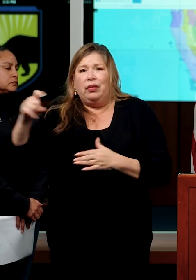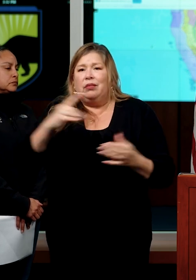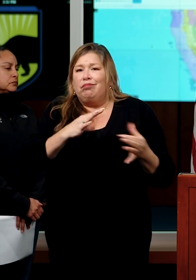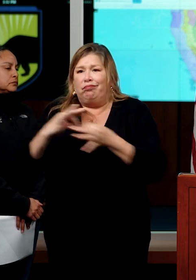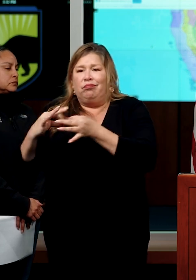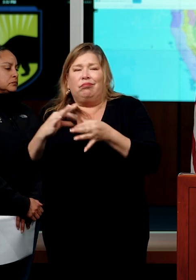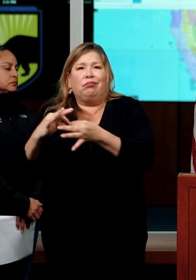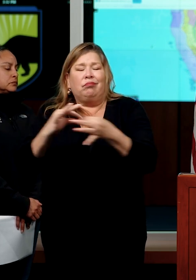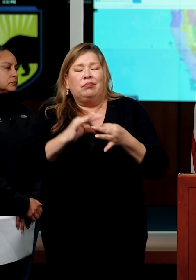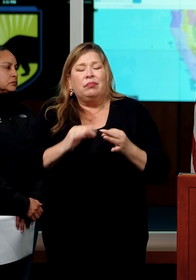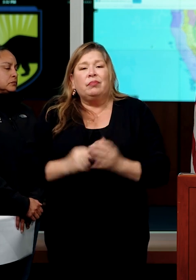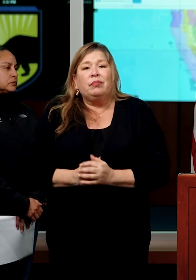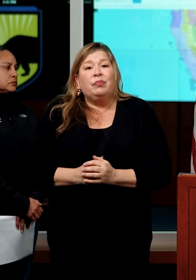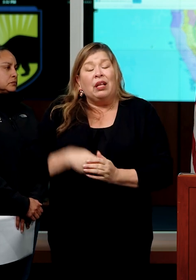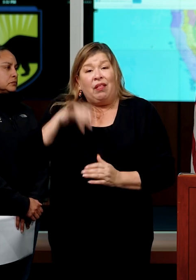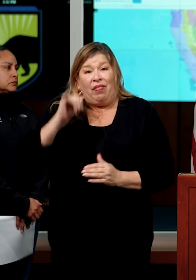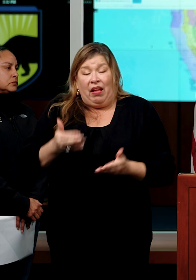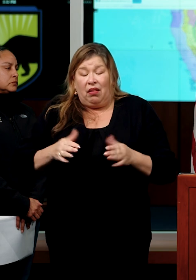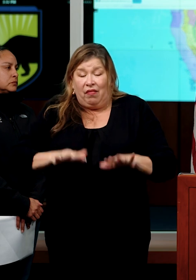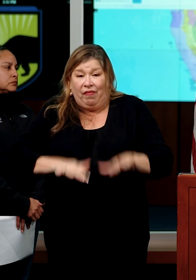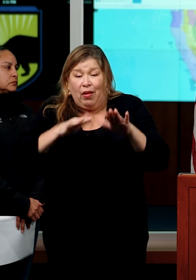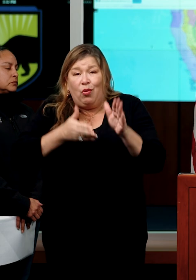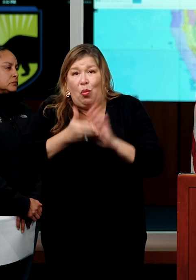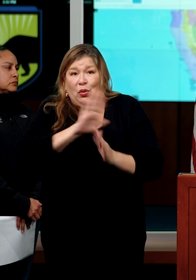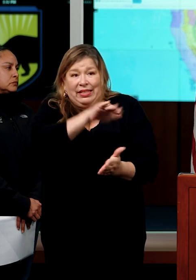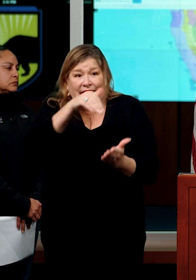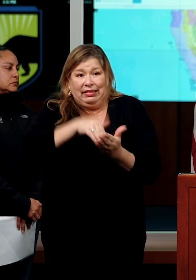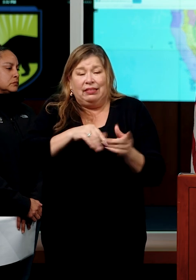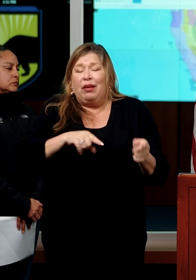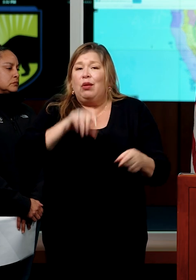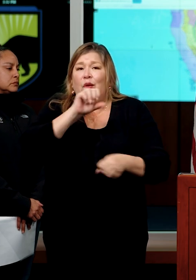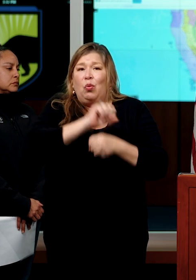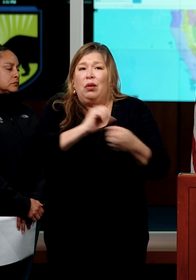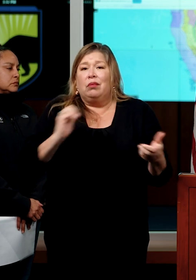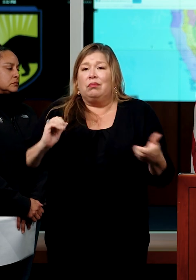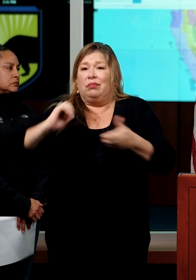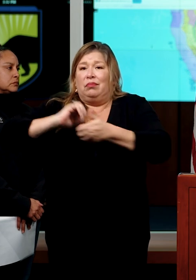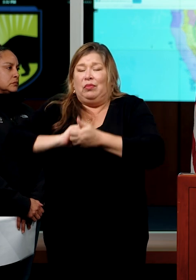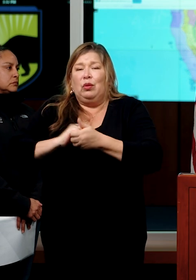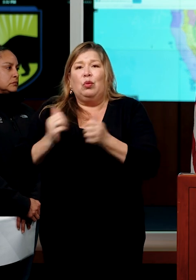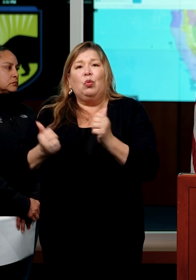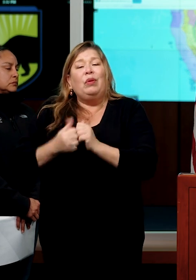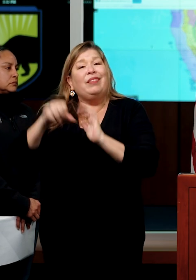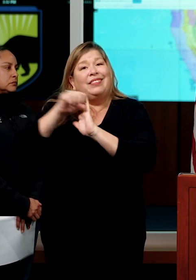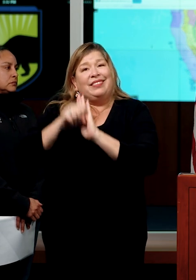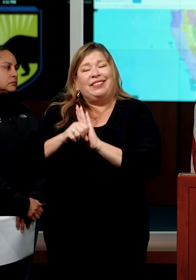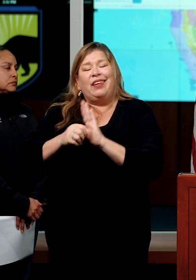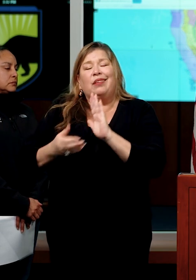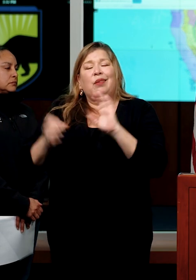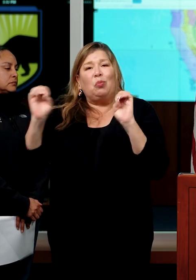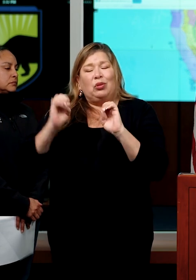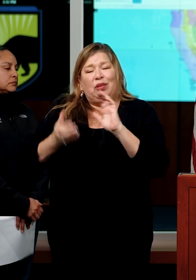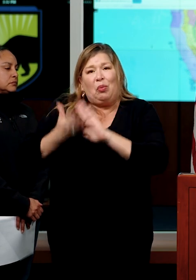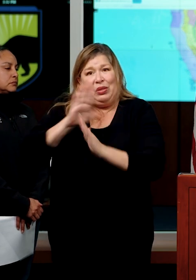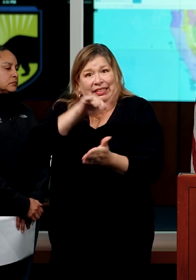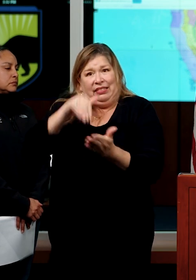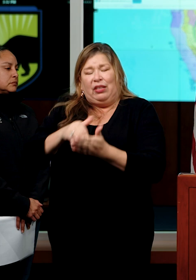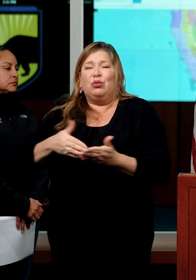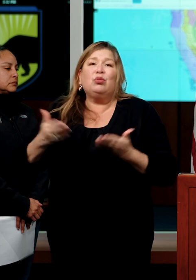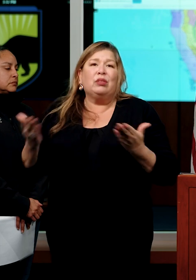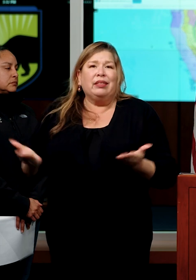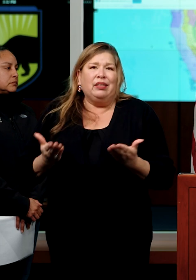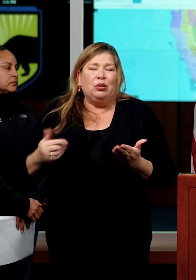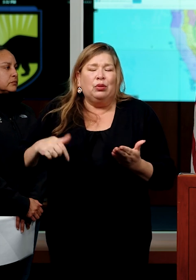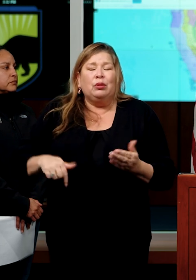address. That flood operations center is working hand in glove with the state emergency operations center, where we are